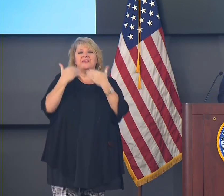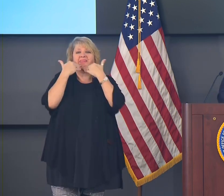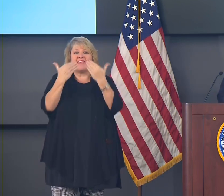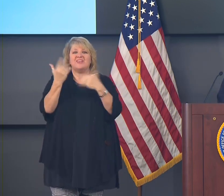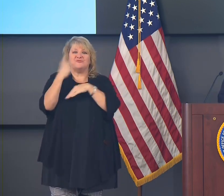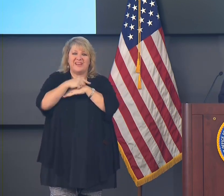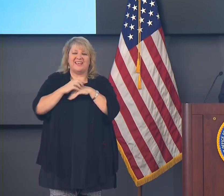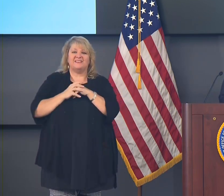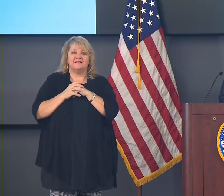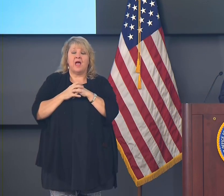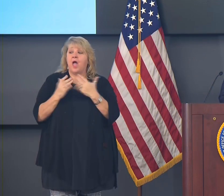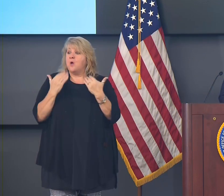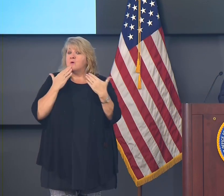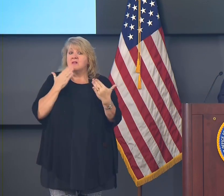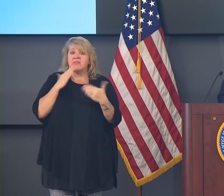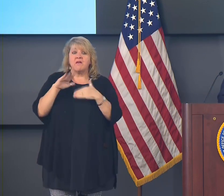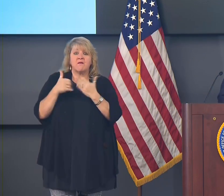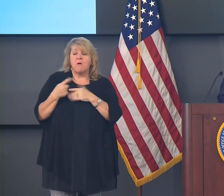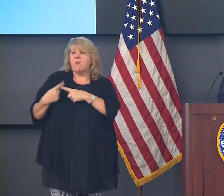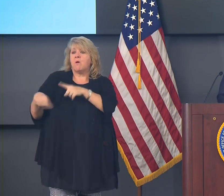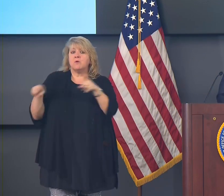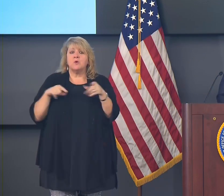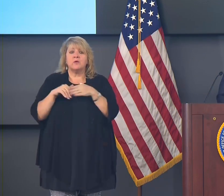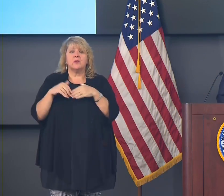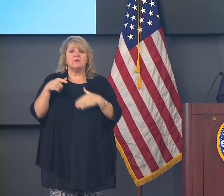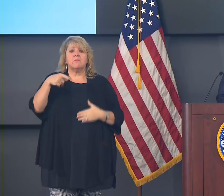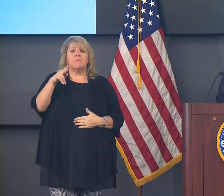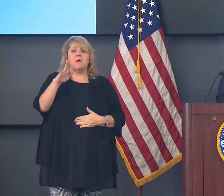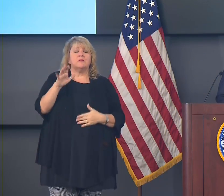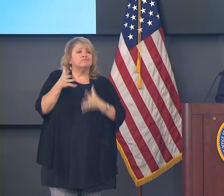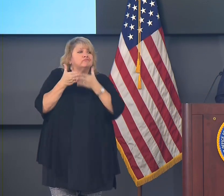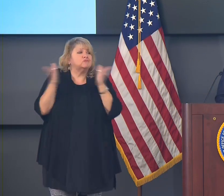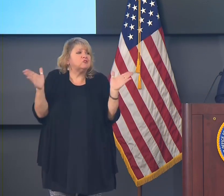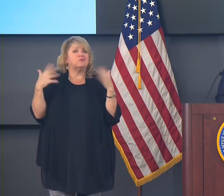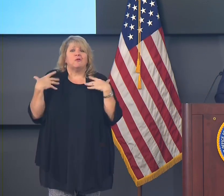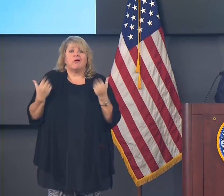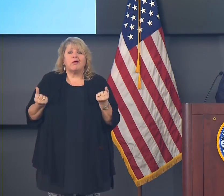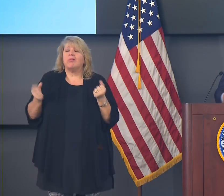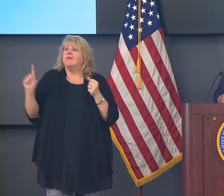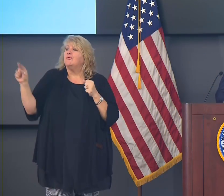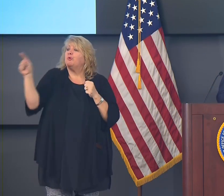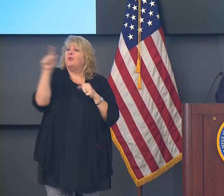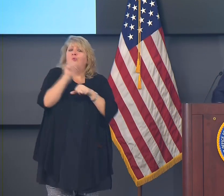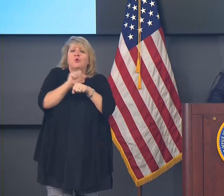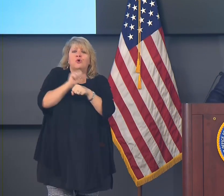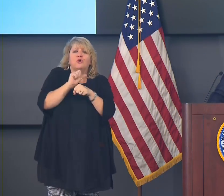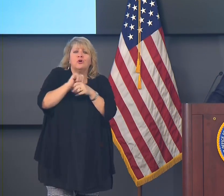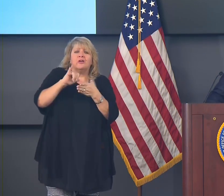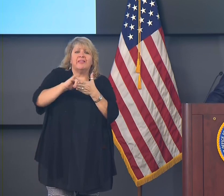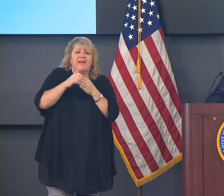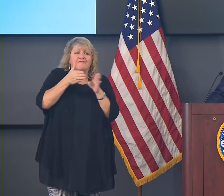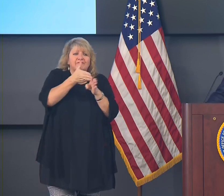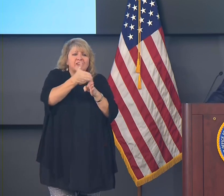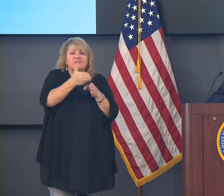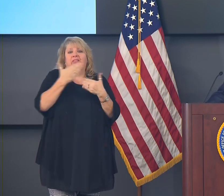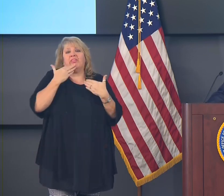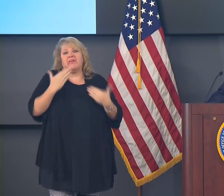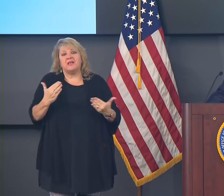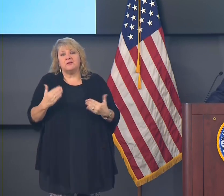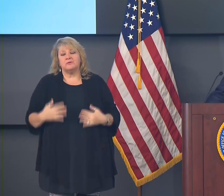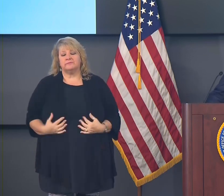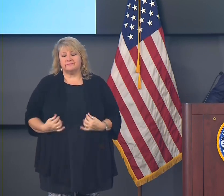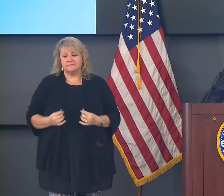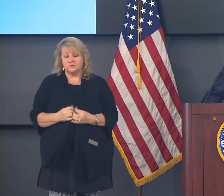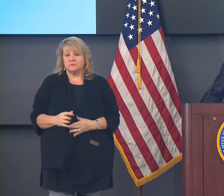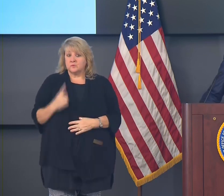all across the state and all across the country. One of the reasons, and I mentioned this earlier, one of the reasons we should all